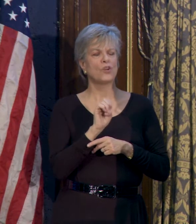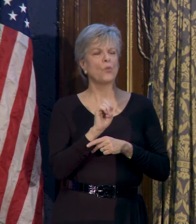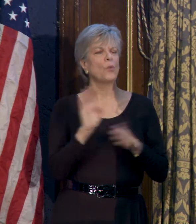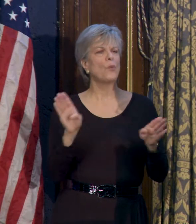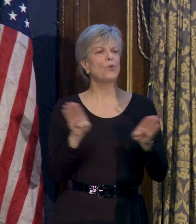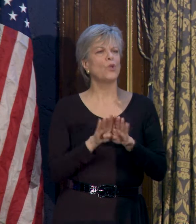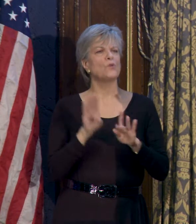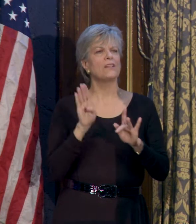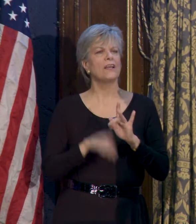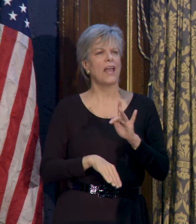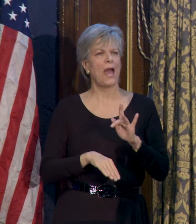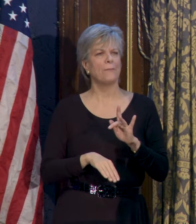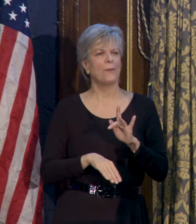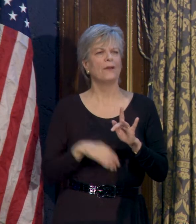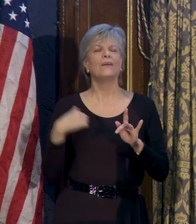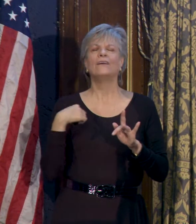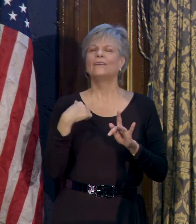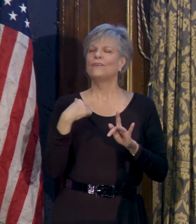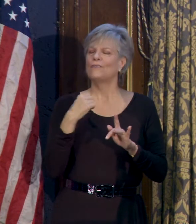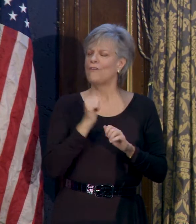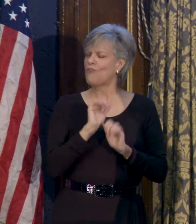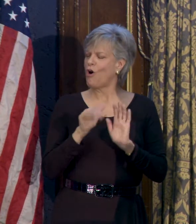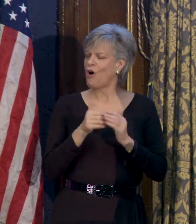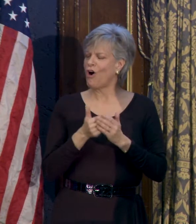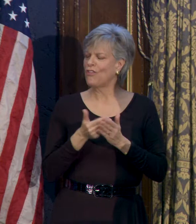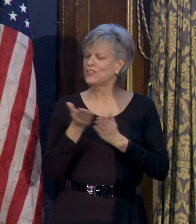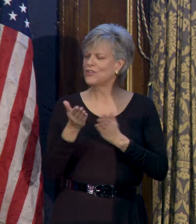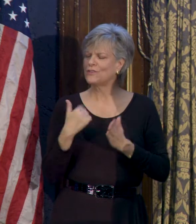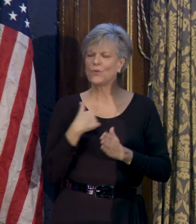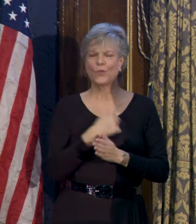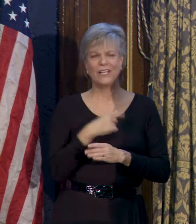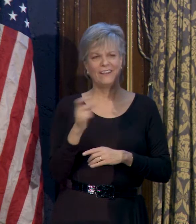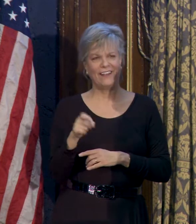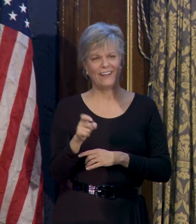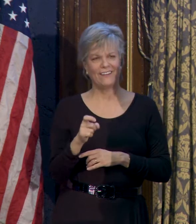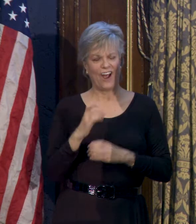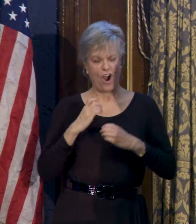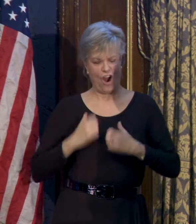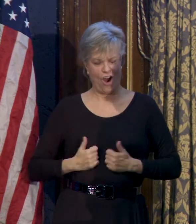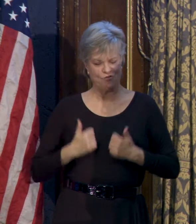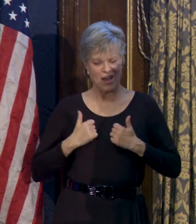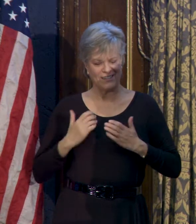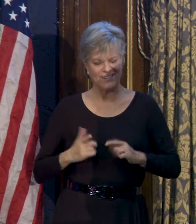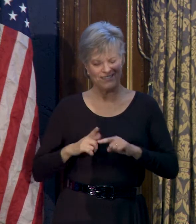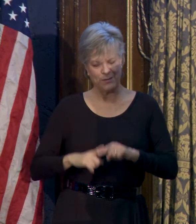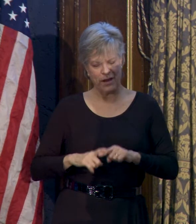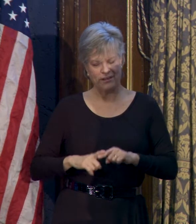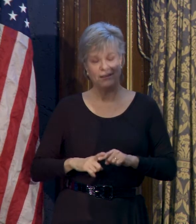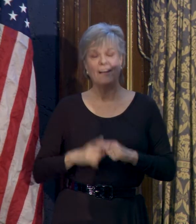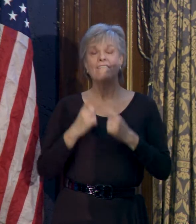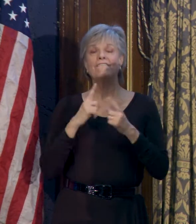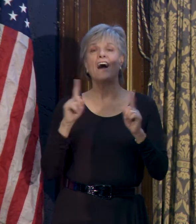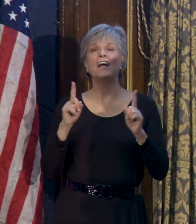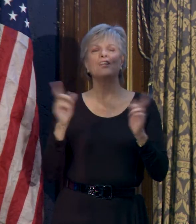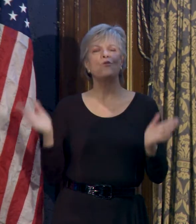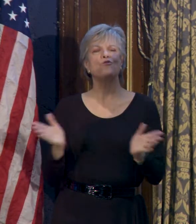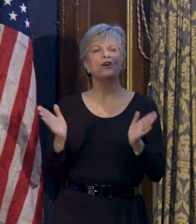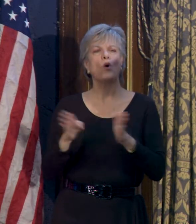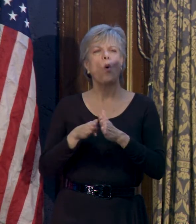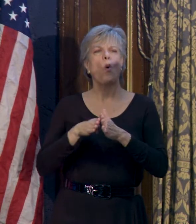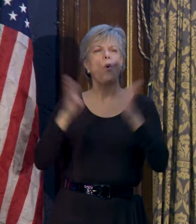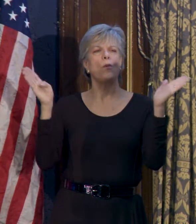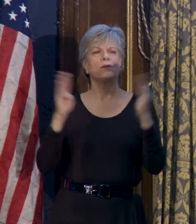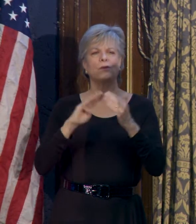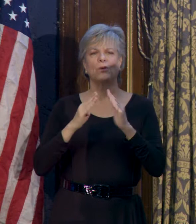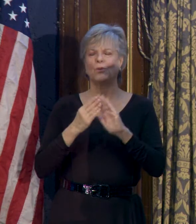facilities, and jobs that our residents and businesses depend on. Finally, we will foster open communities and achieve operational